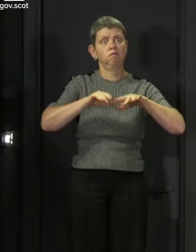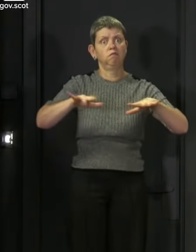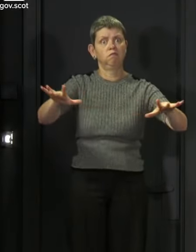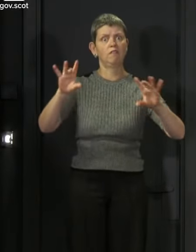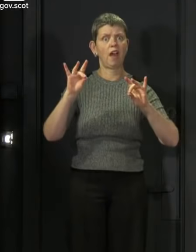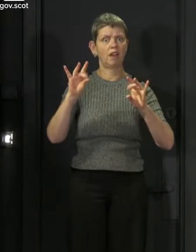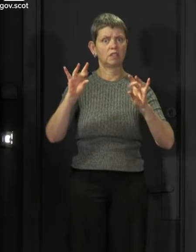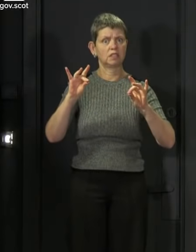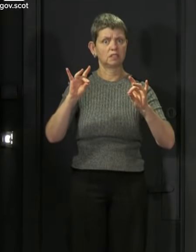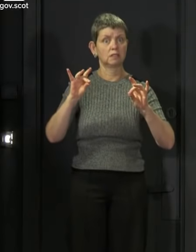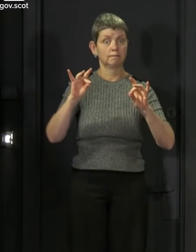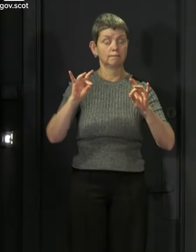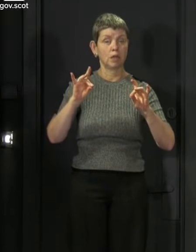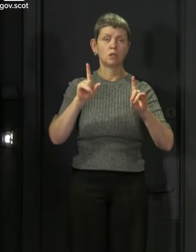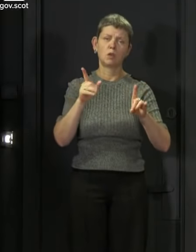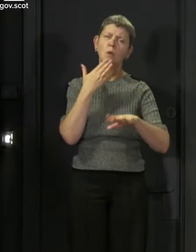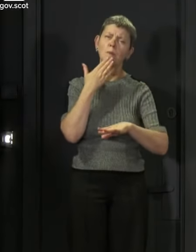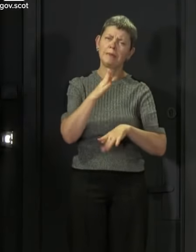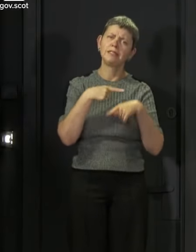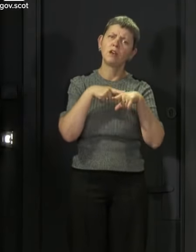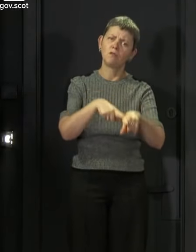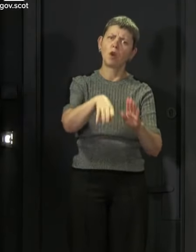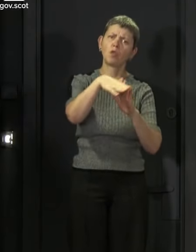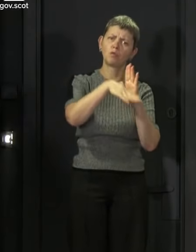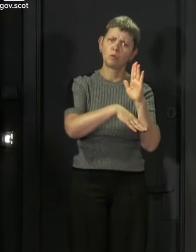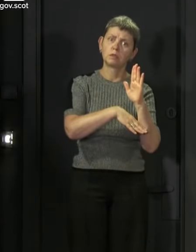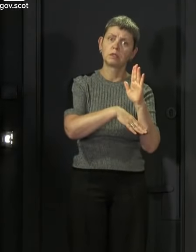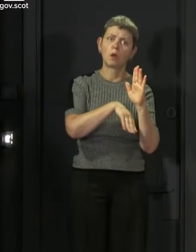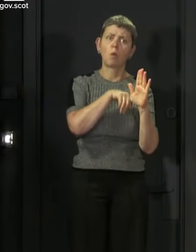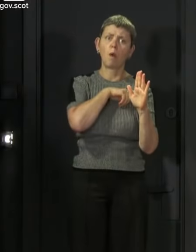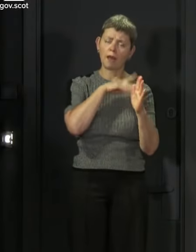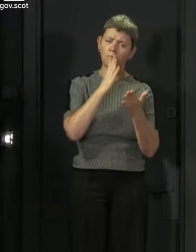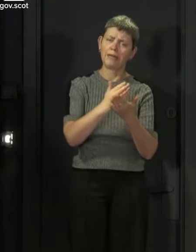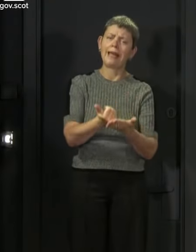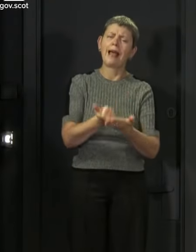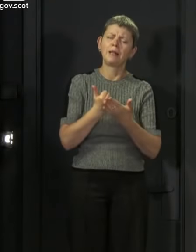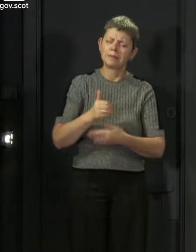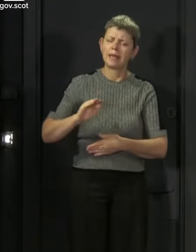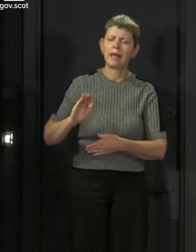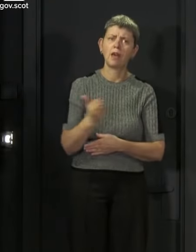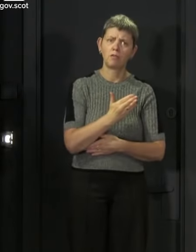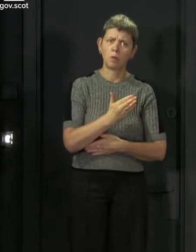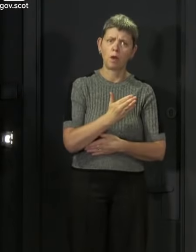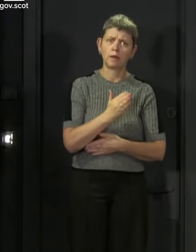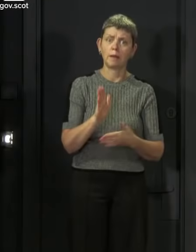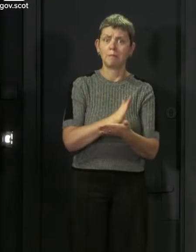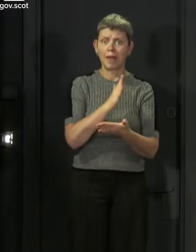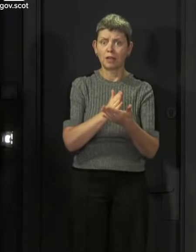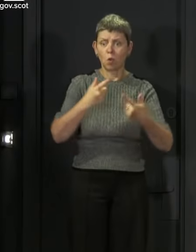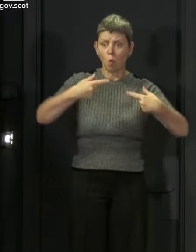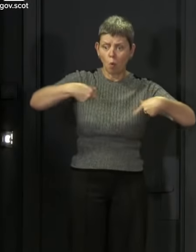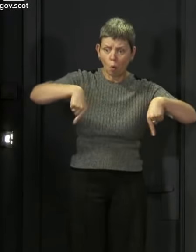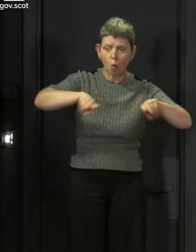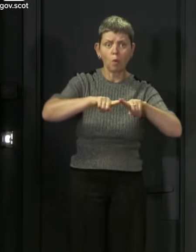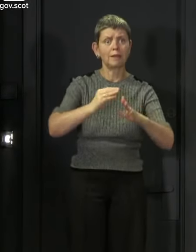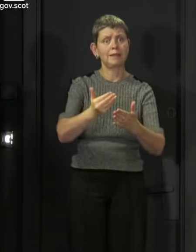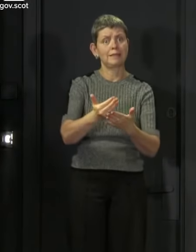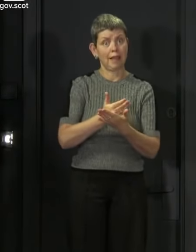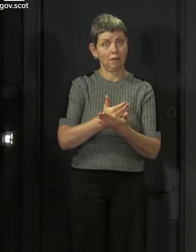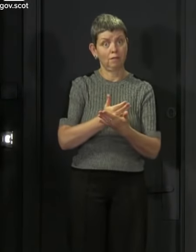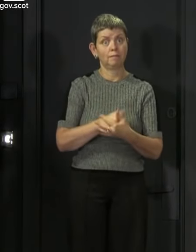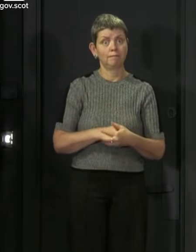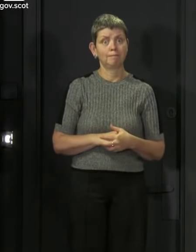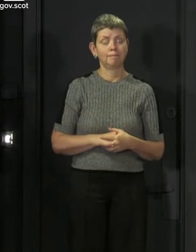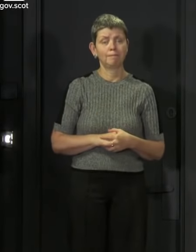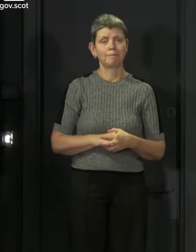please, everybody, comply with this because it is for the good of all of us. It will help keep us safe and protect everybody.